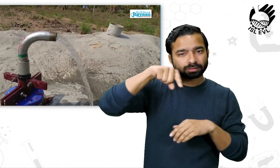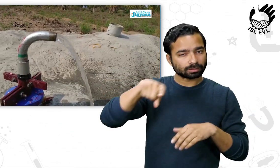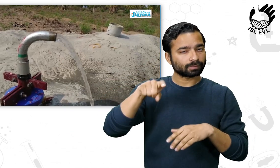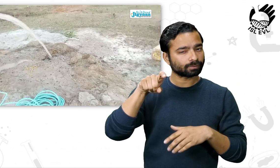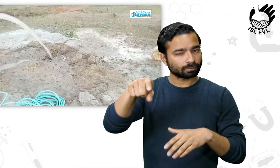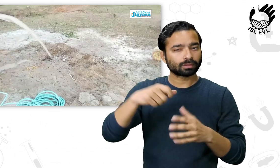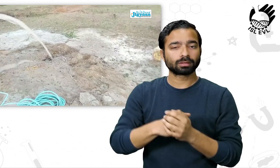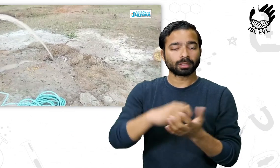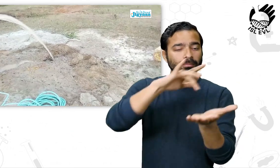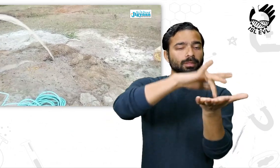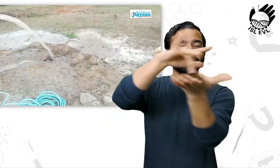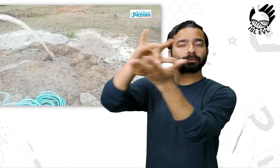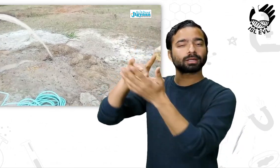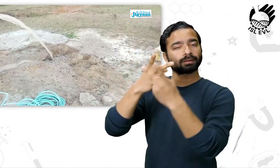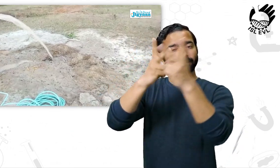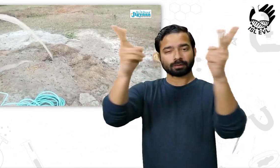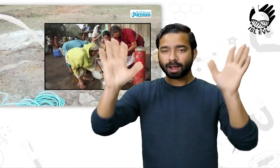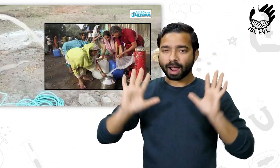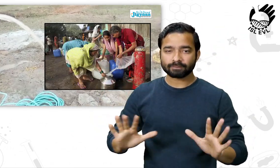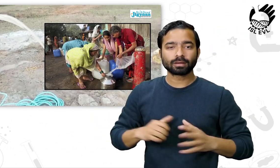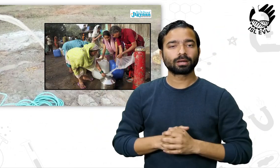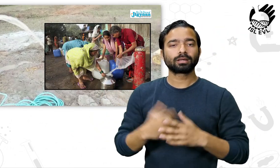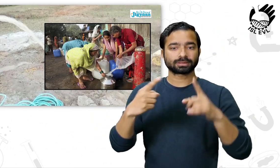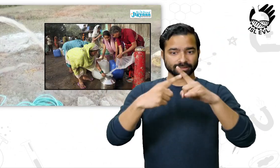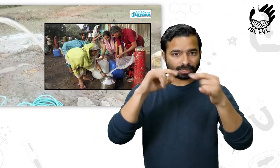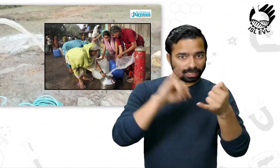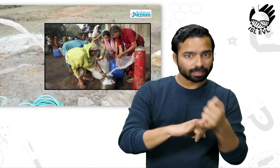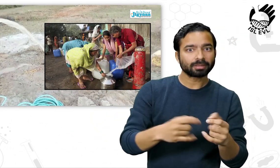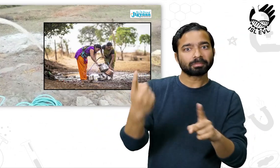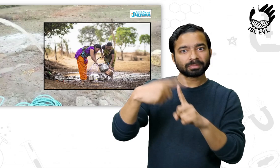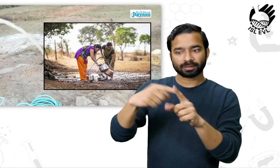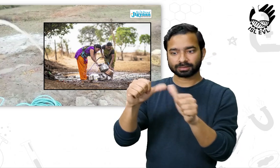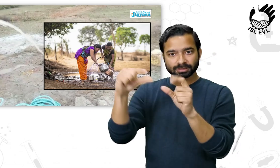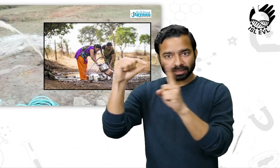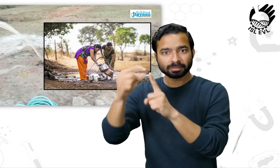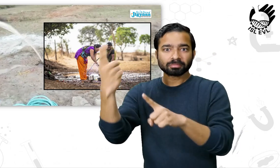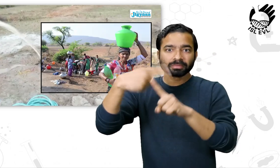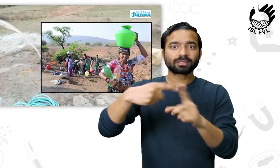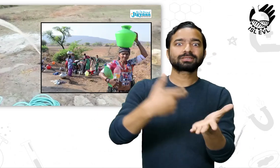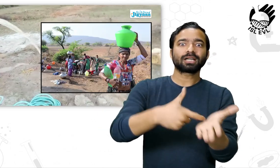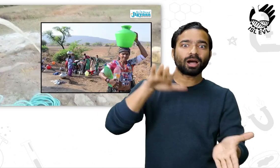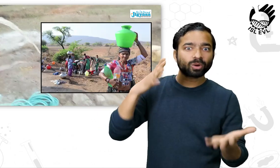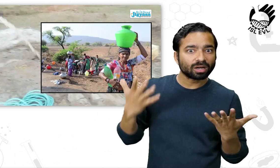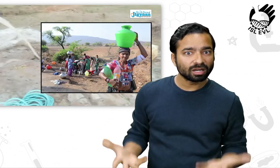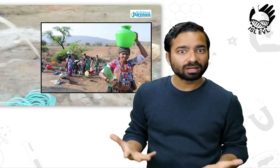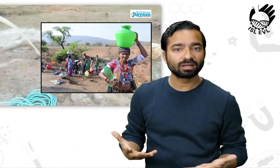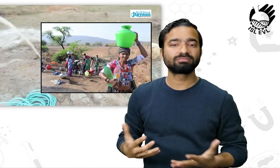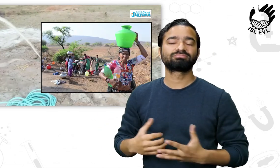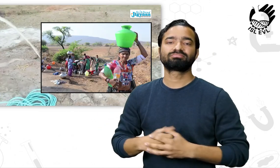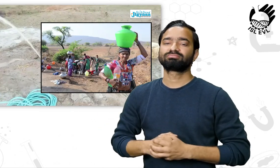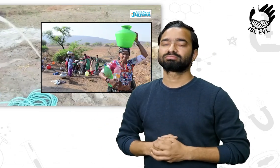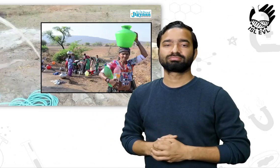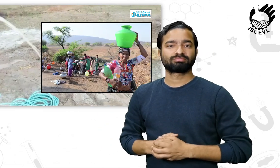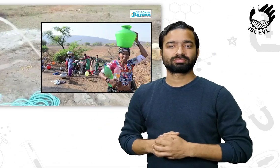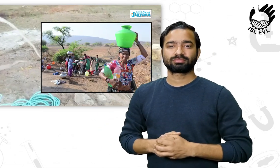It is prevalent in parts of Telangana, Andhra Pradesh, and Rajasthan.